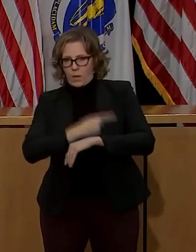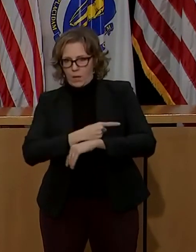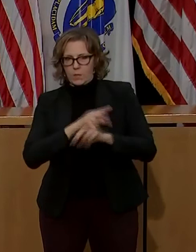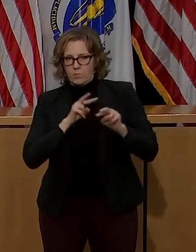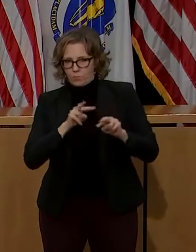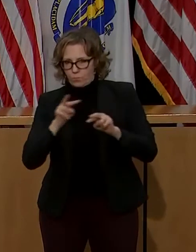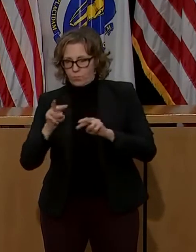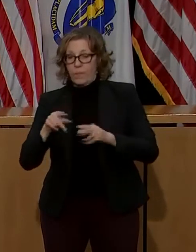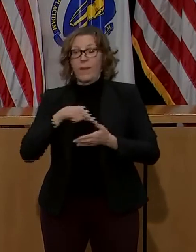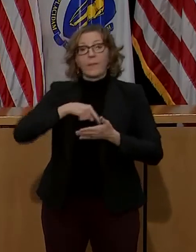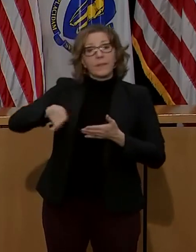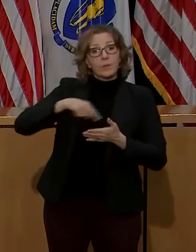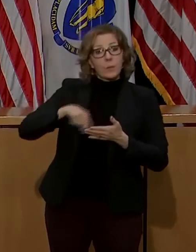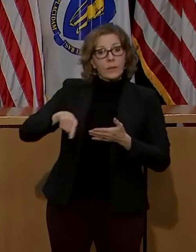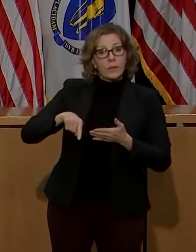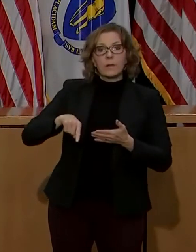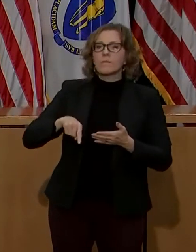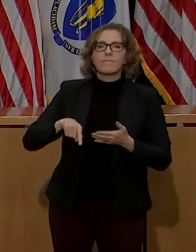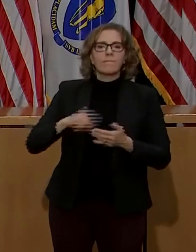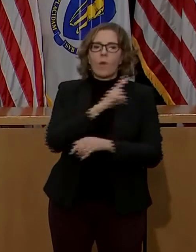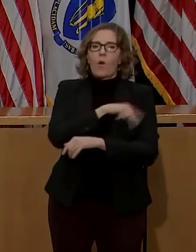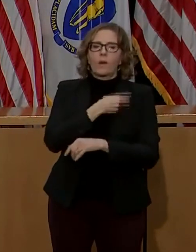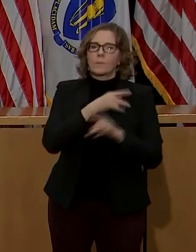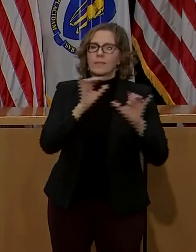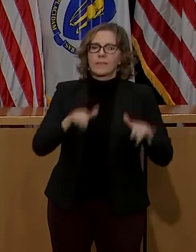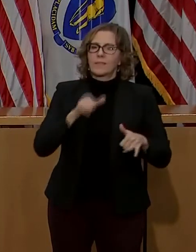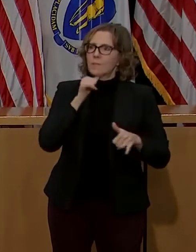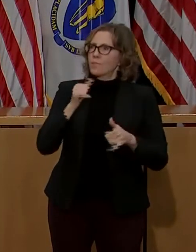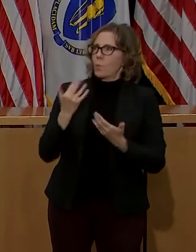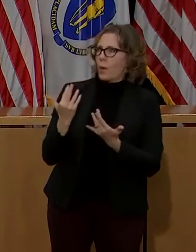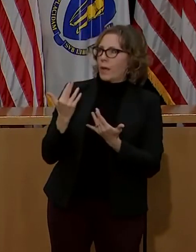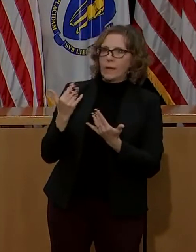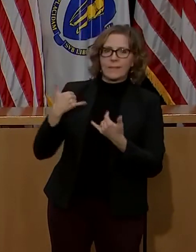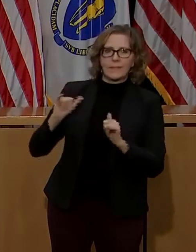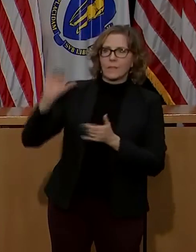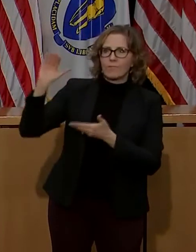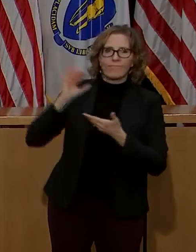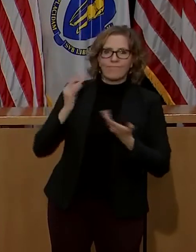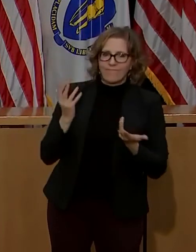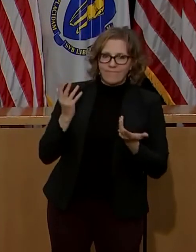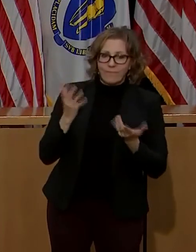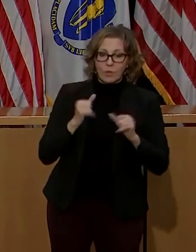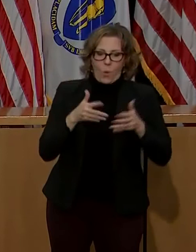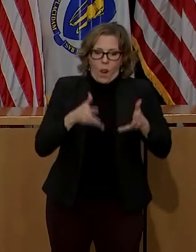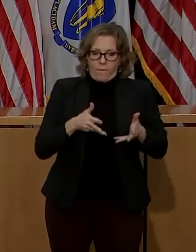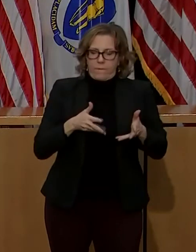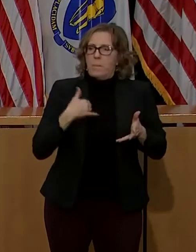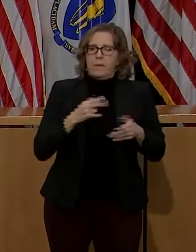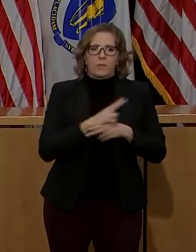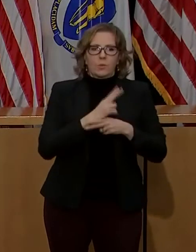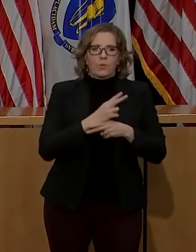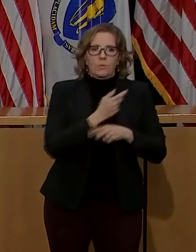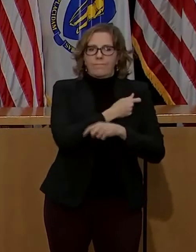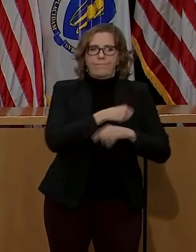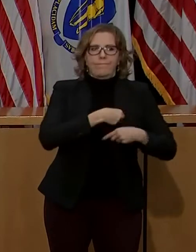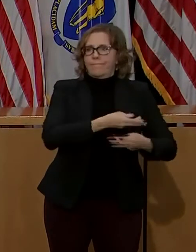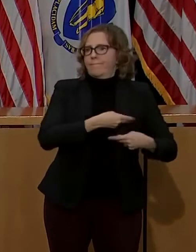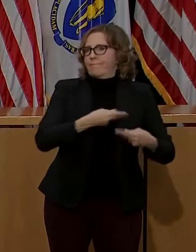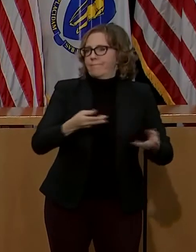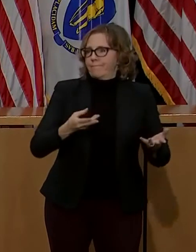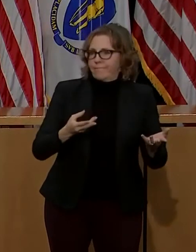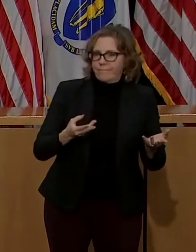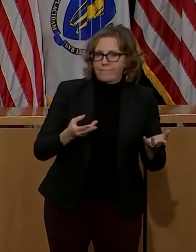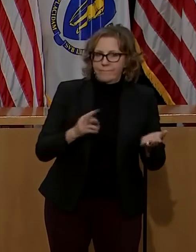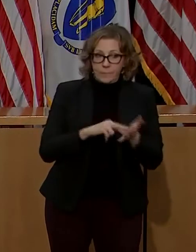hospital systems did not receive additional vaccine inventory. They need to utilize what they have in hand. And if we